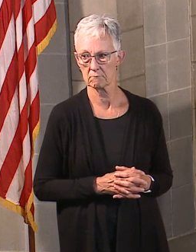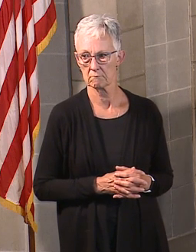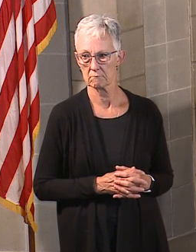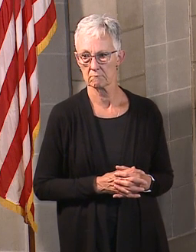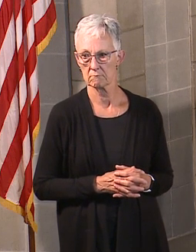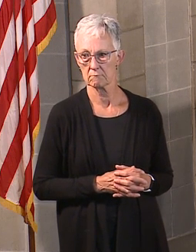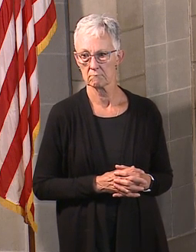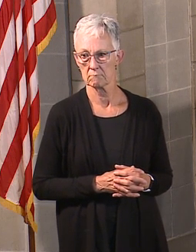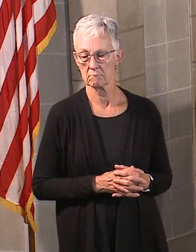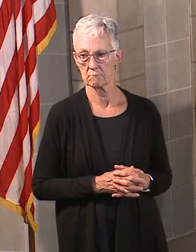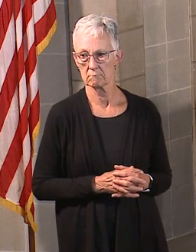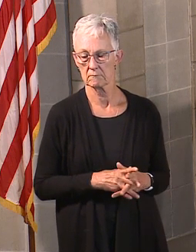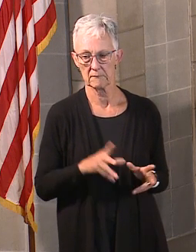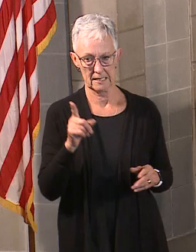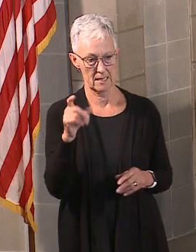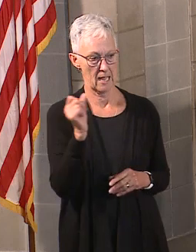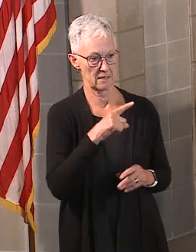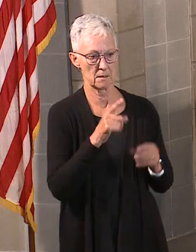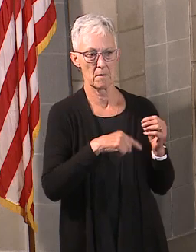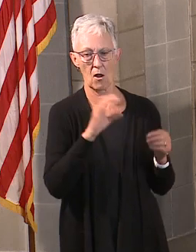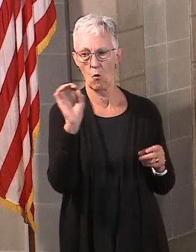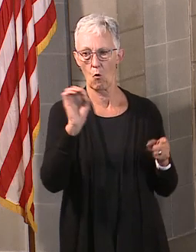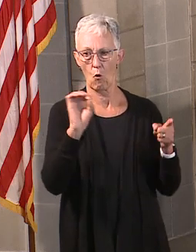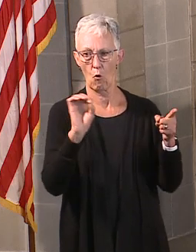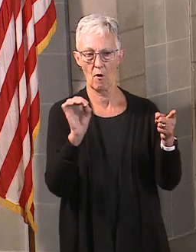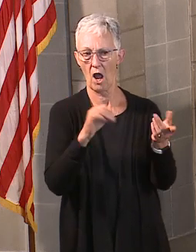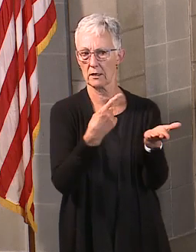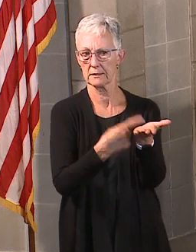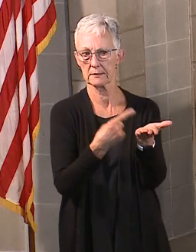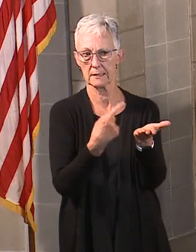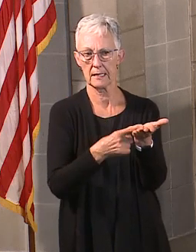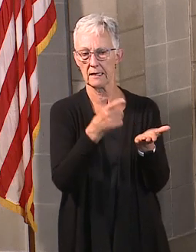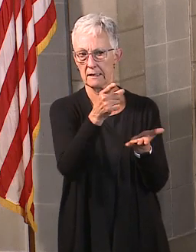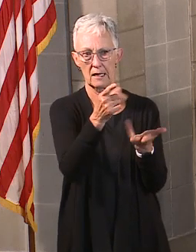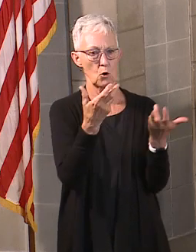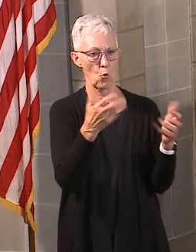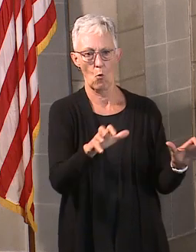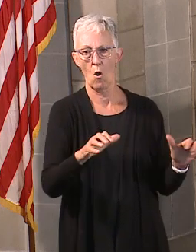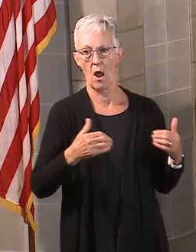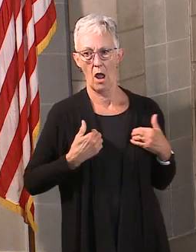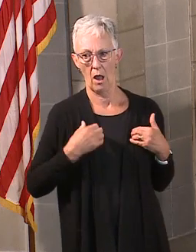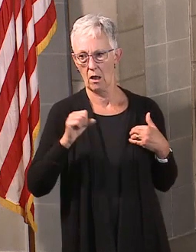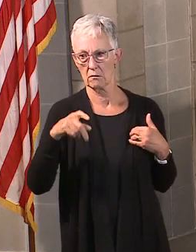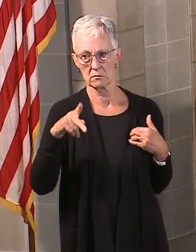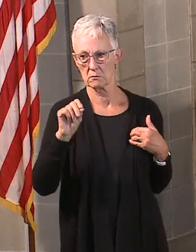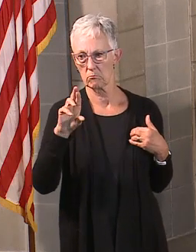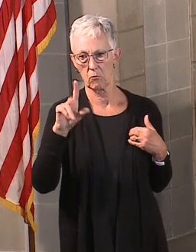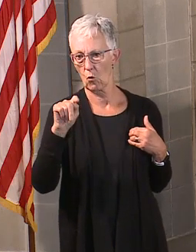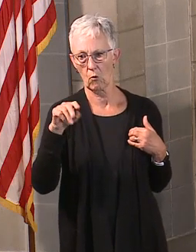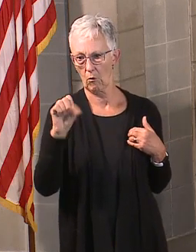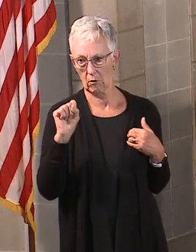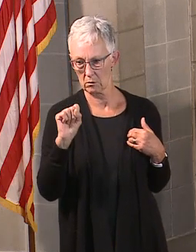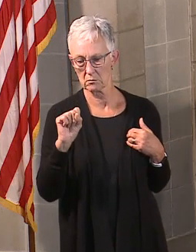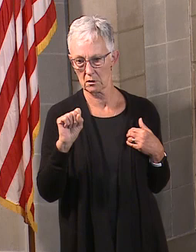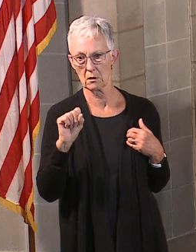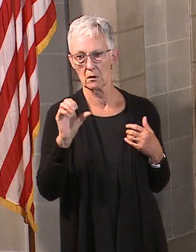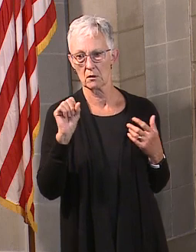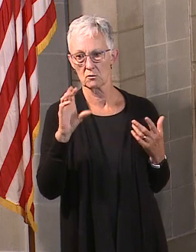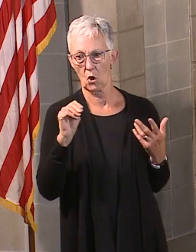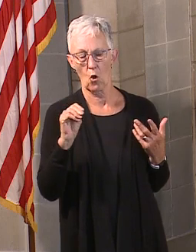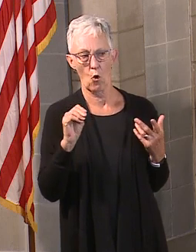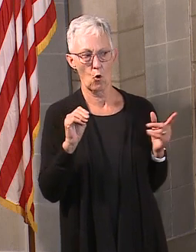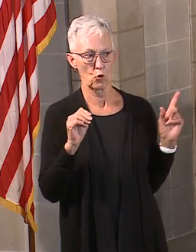if you had a comment or thought on that because if that's the case in that school district case, that affects a lot of student athletes and families.